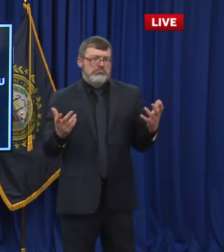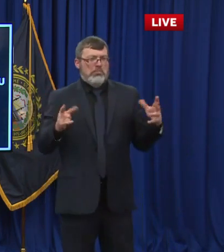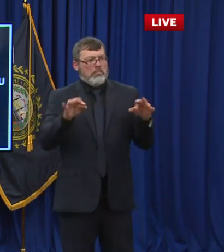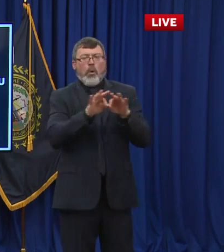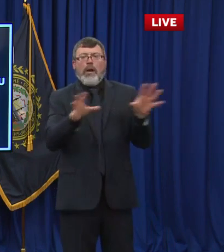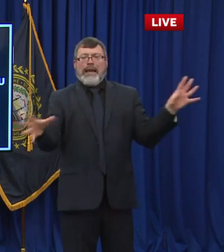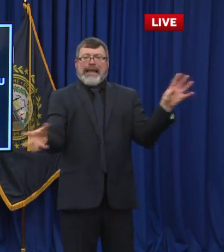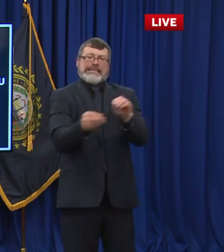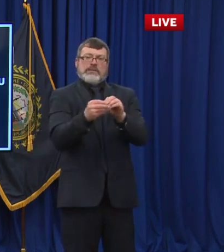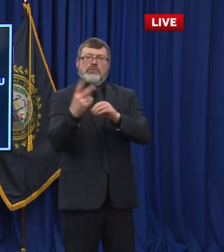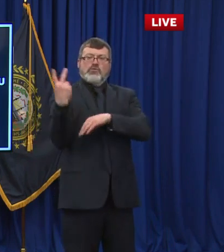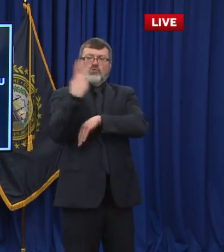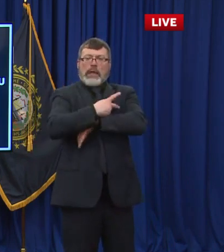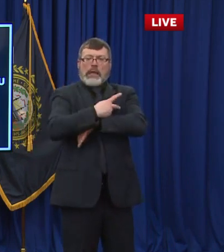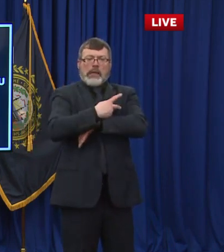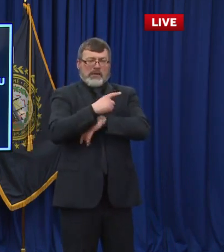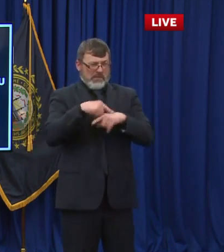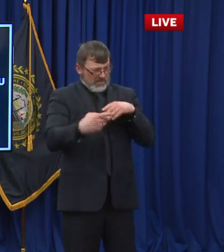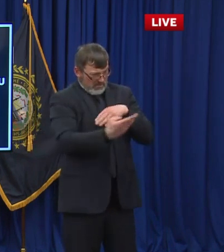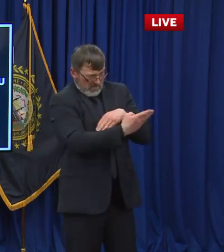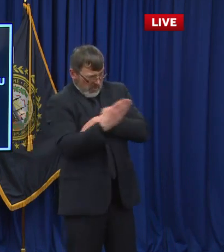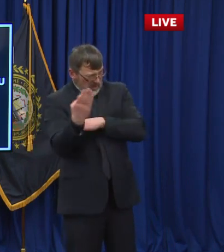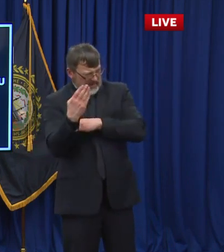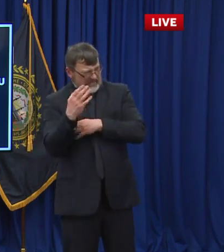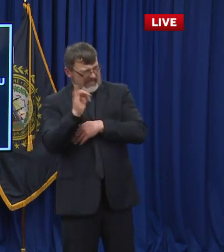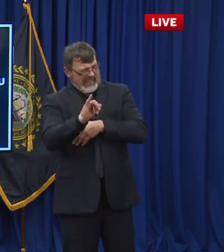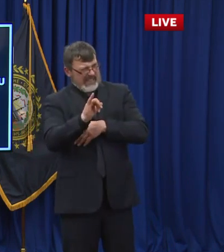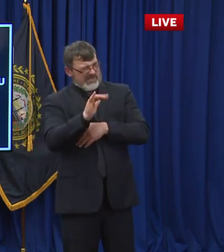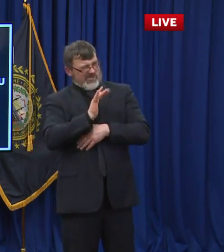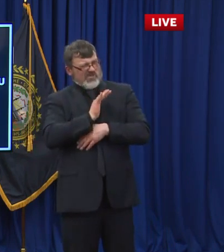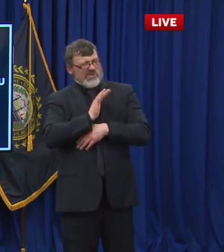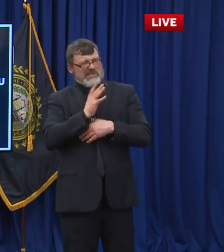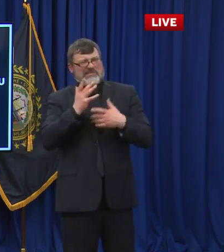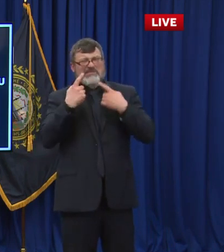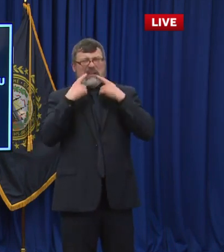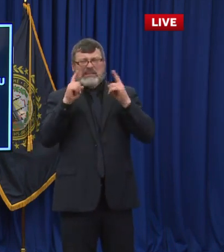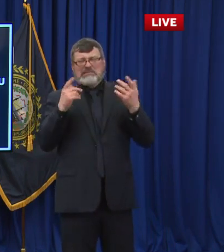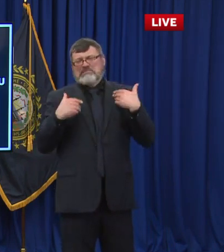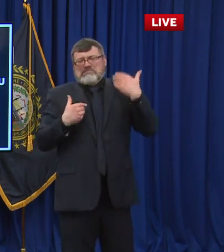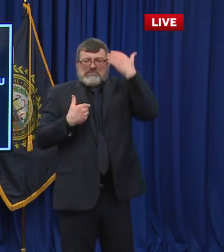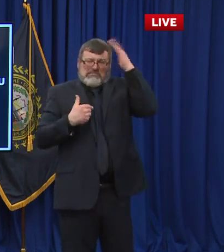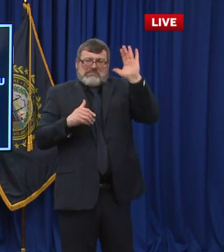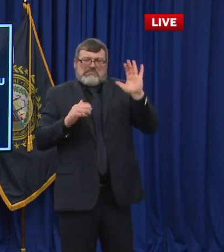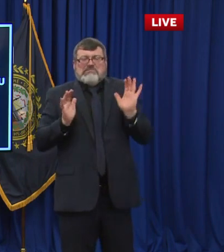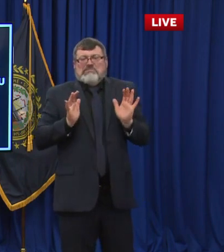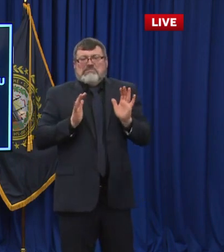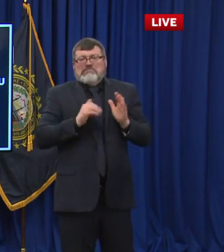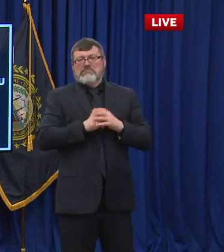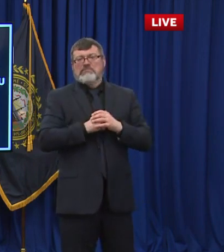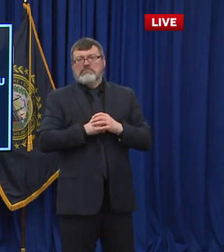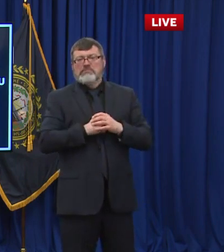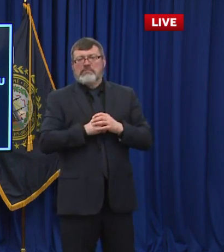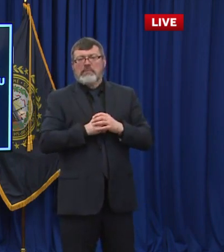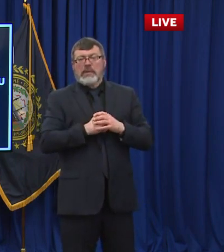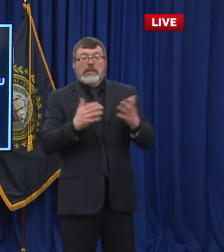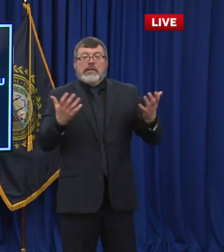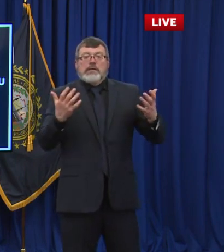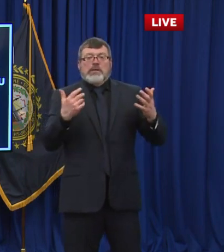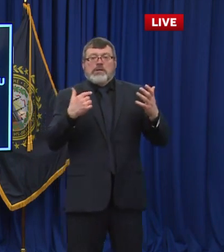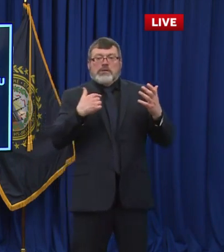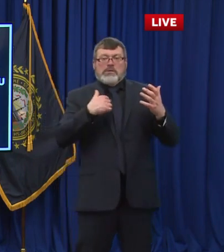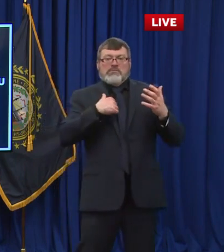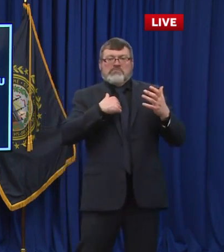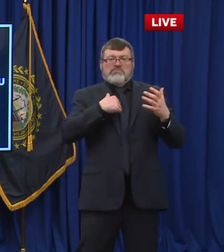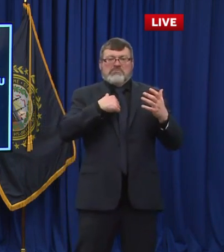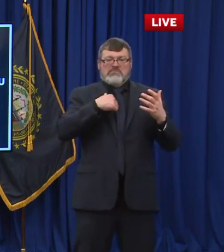point of of of doing this, of actually opening the doors. And the good like I said, the good news is you're really only dealing with maybe a half dozen districts that that